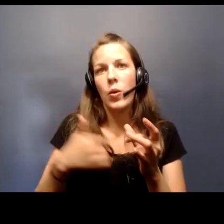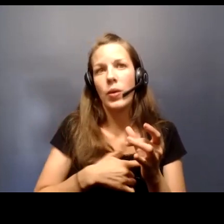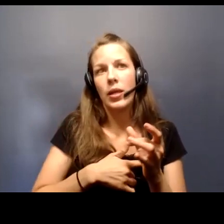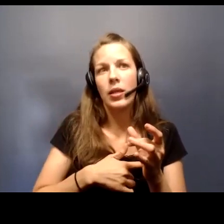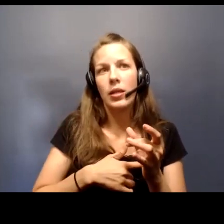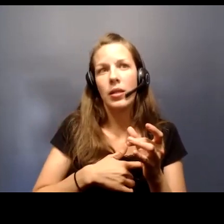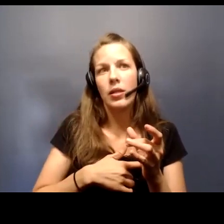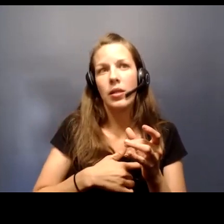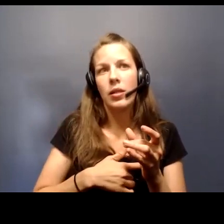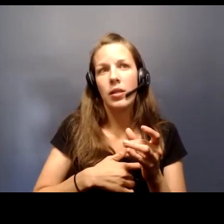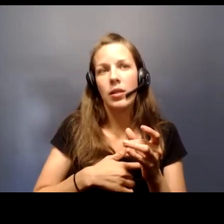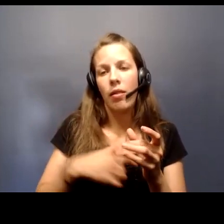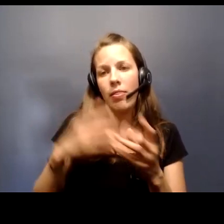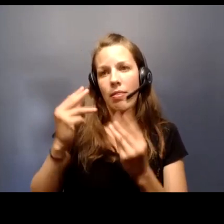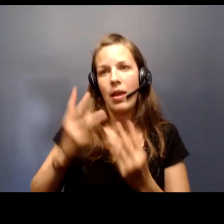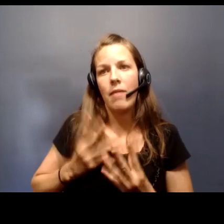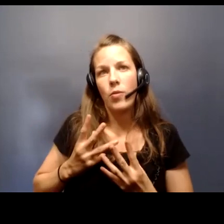I get that information